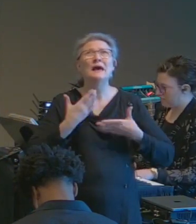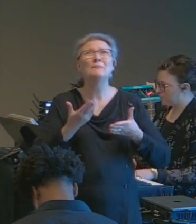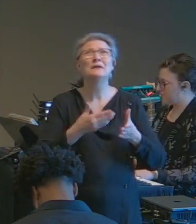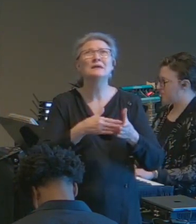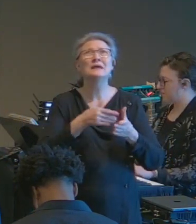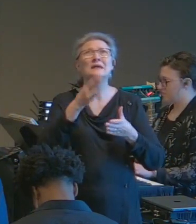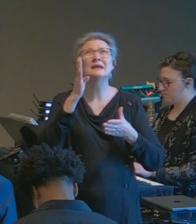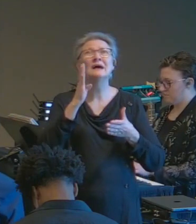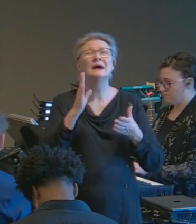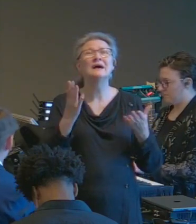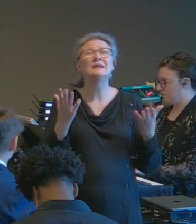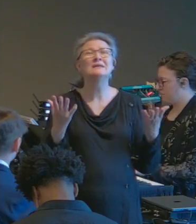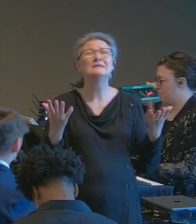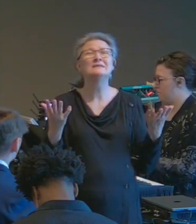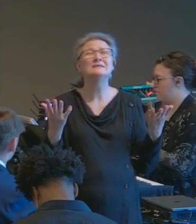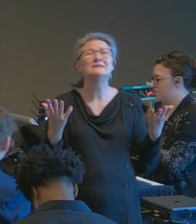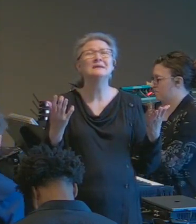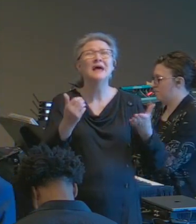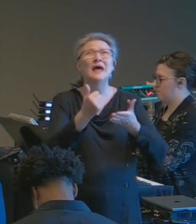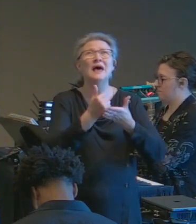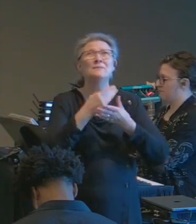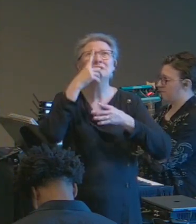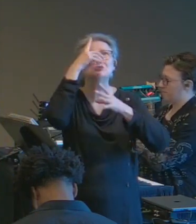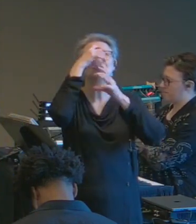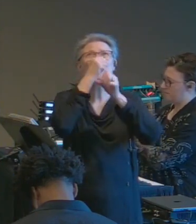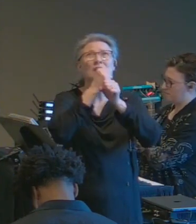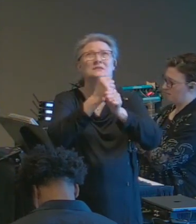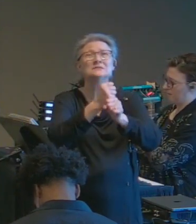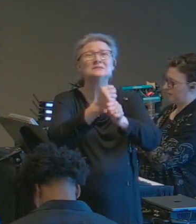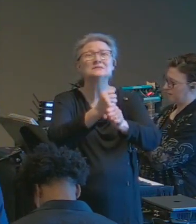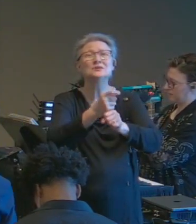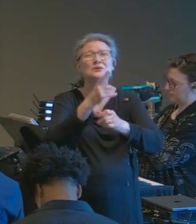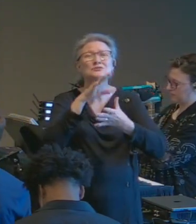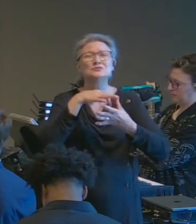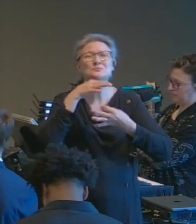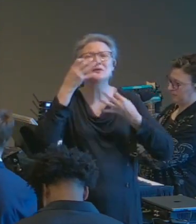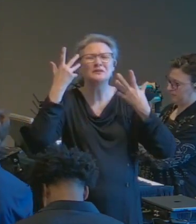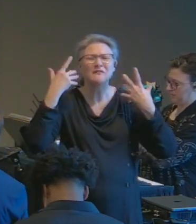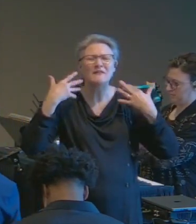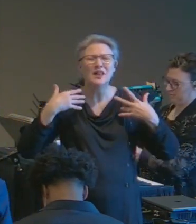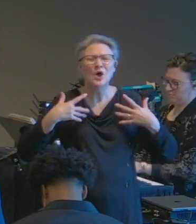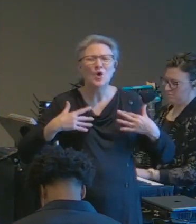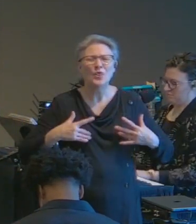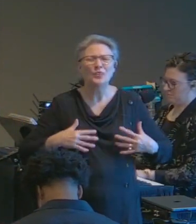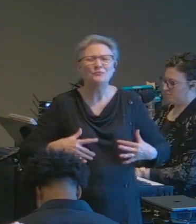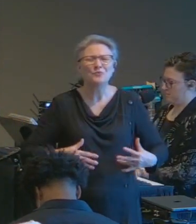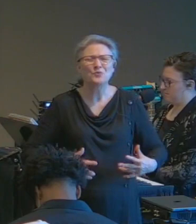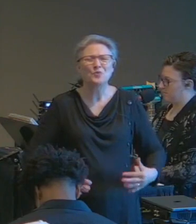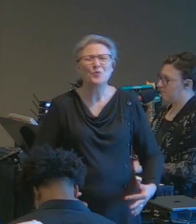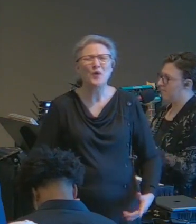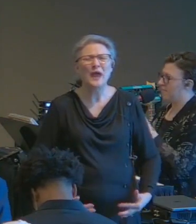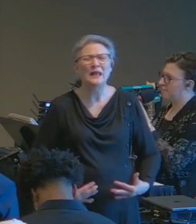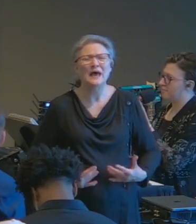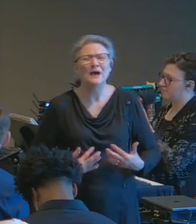God help me trust the flow of your spirit through my life again right now